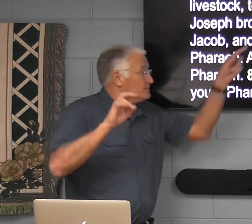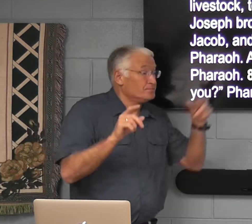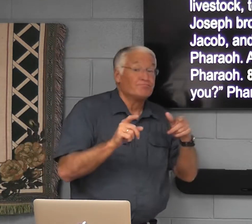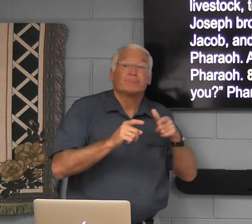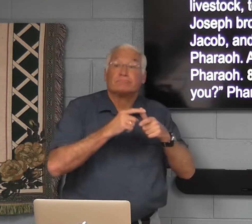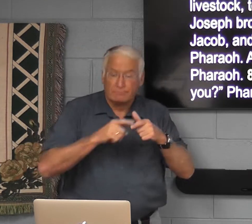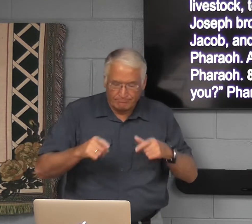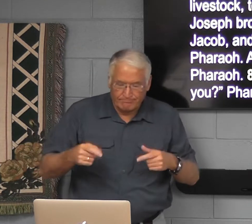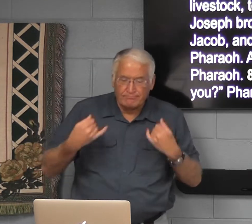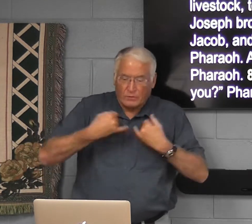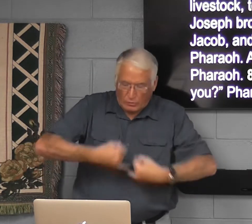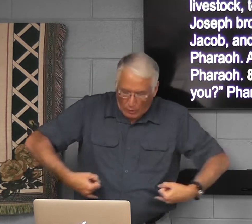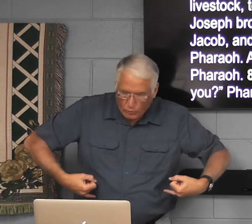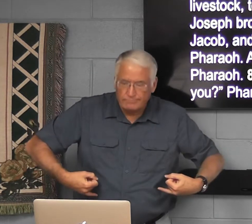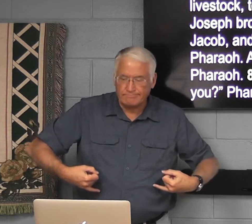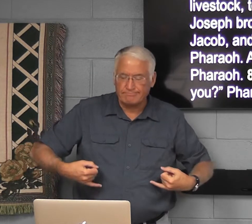Number seven says then Joseph